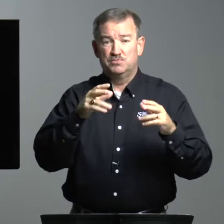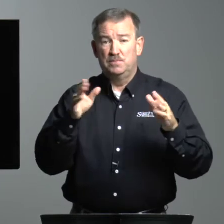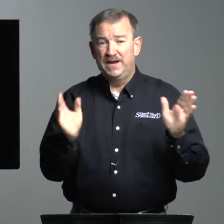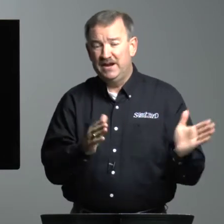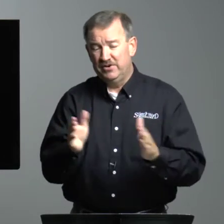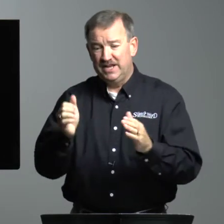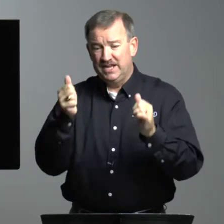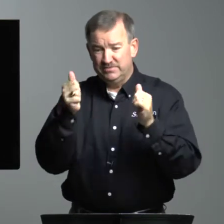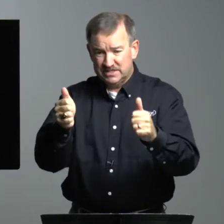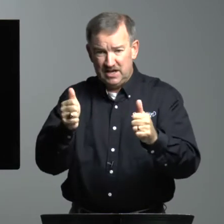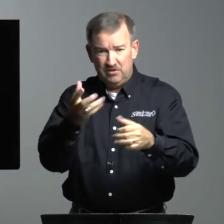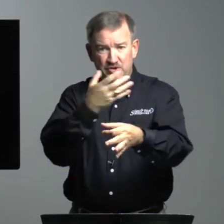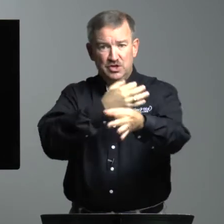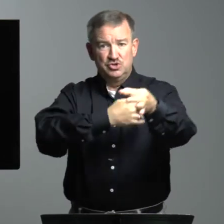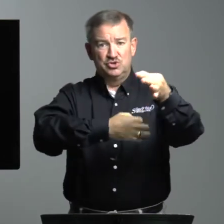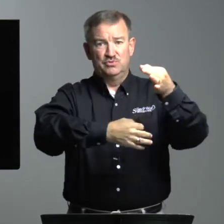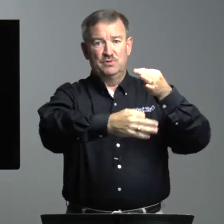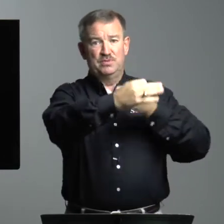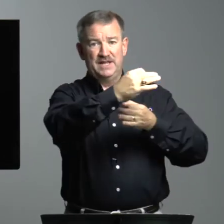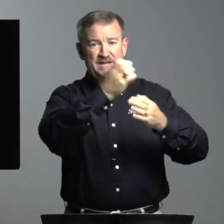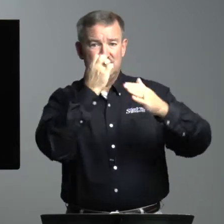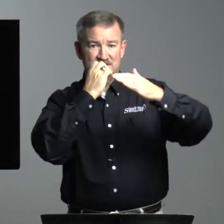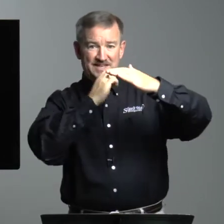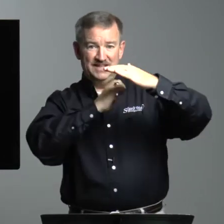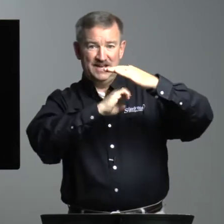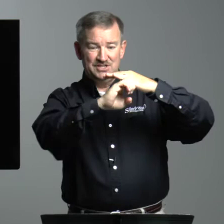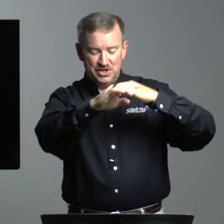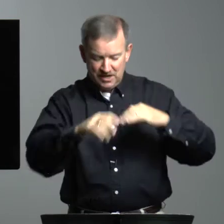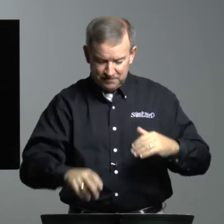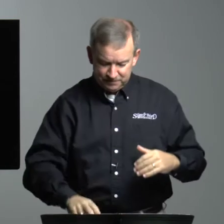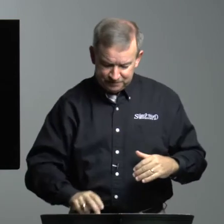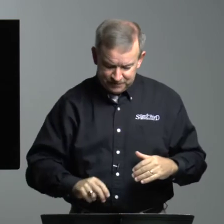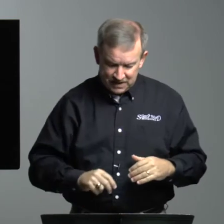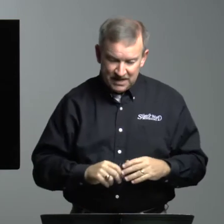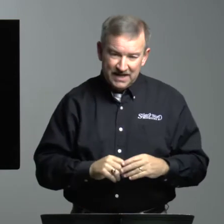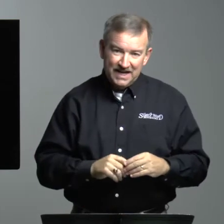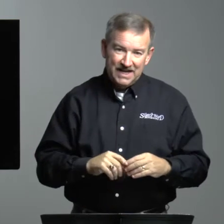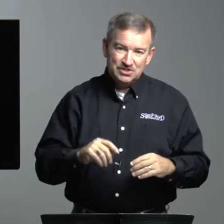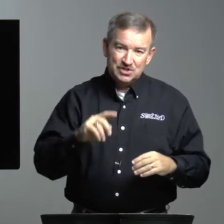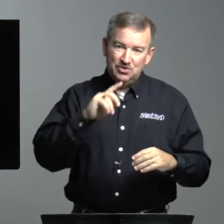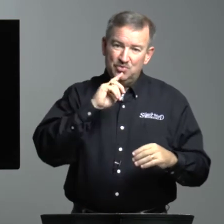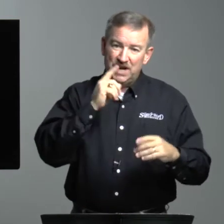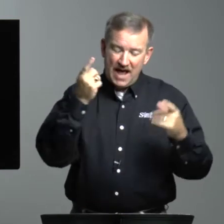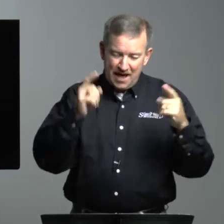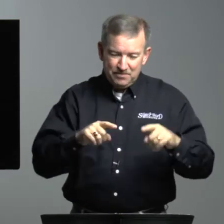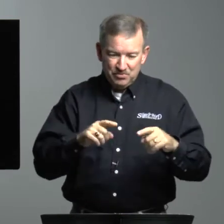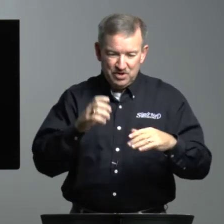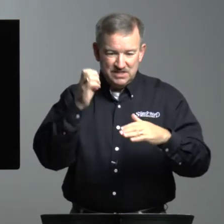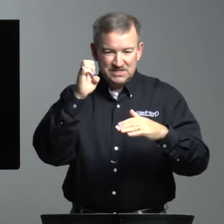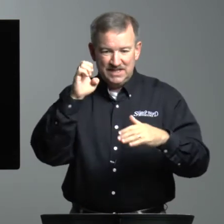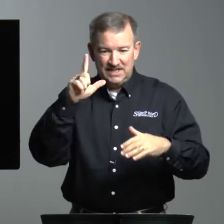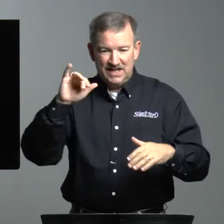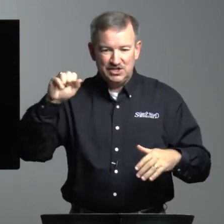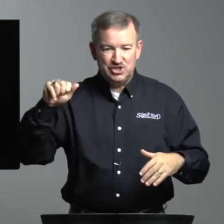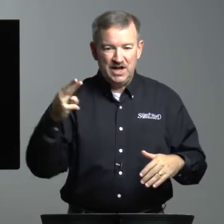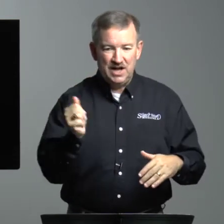preparing himself to replace Elijah. And so what happened was Elisha